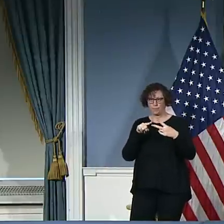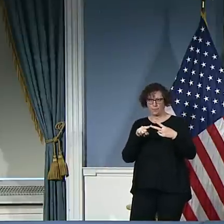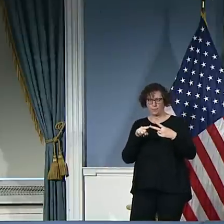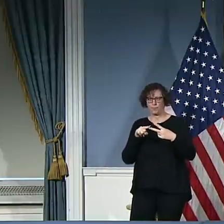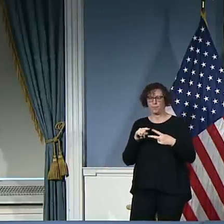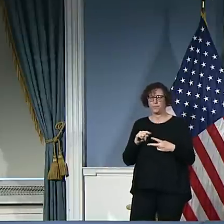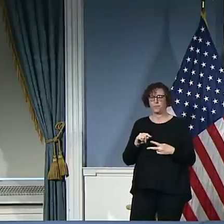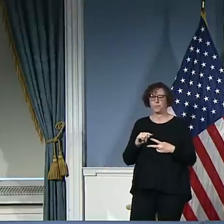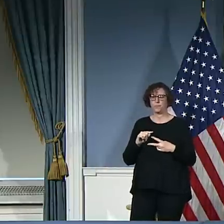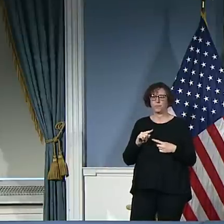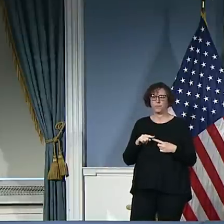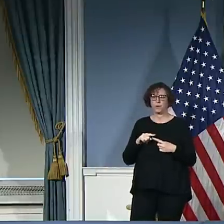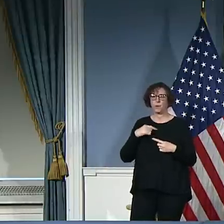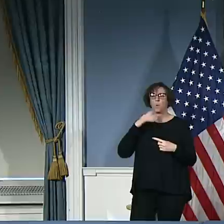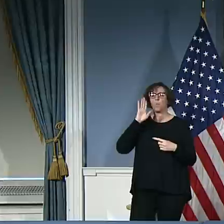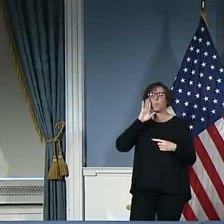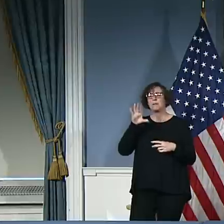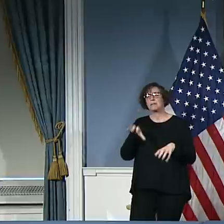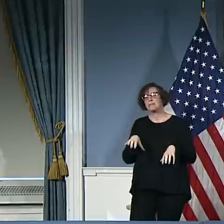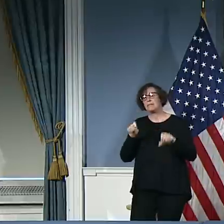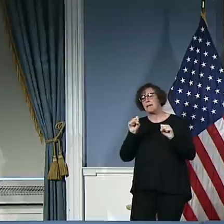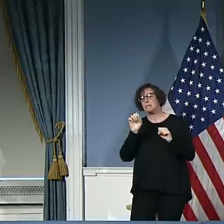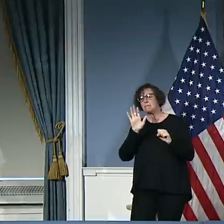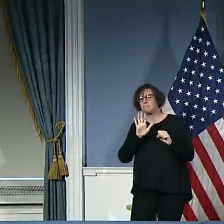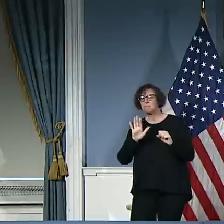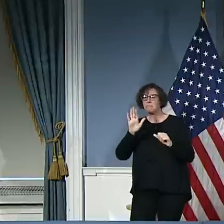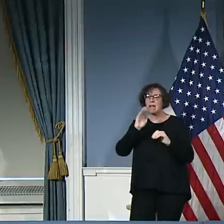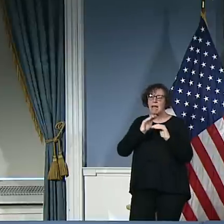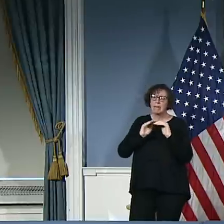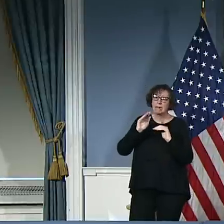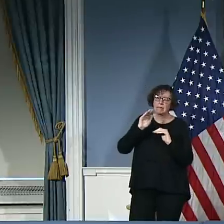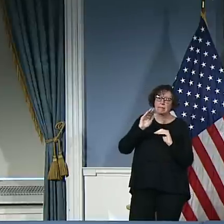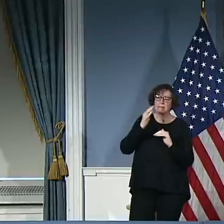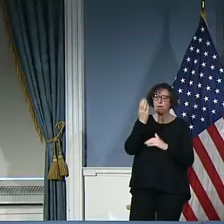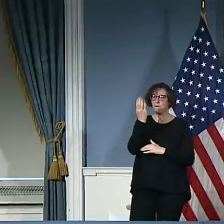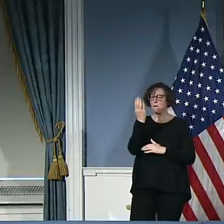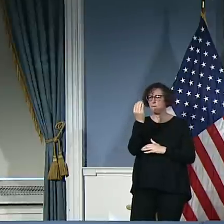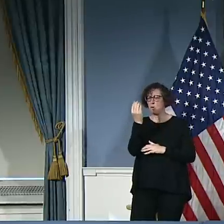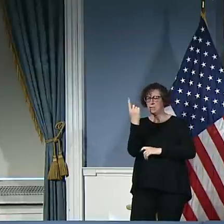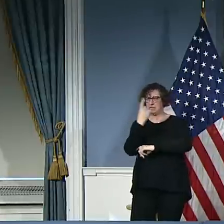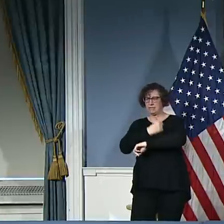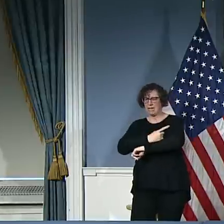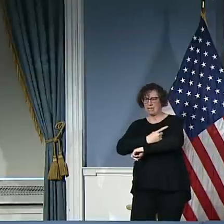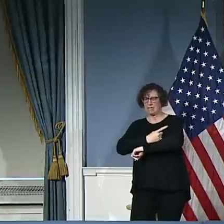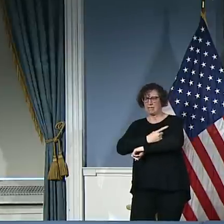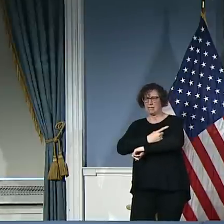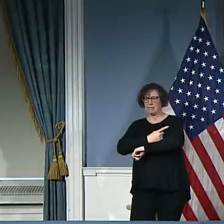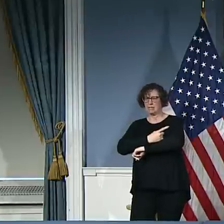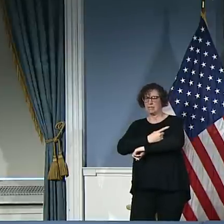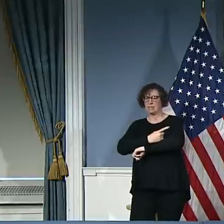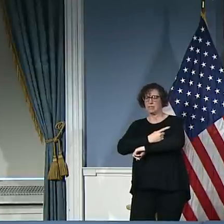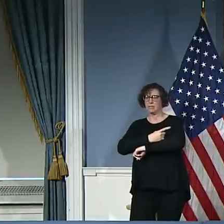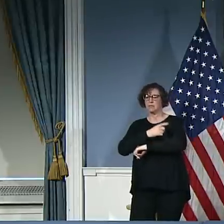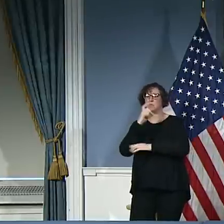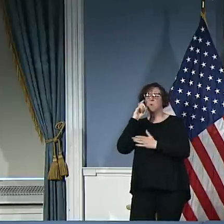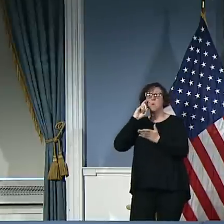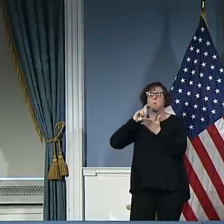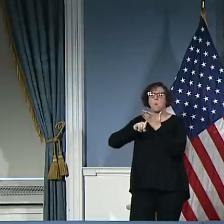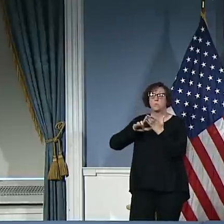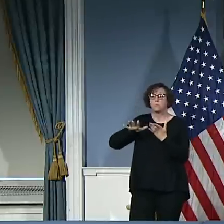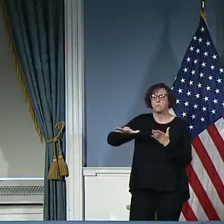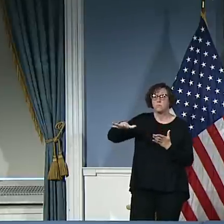would say, a good 14 days for us to start seeing a potential change in the